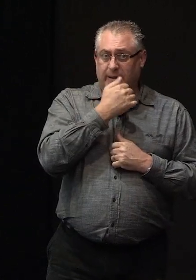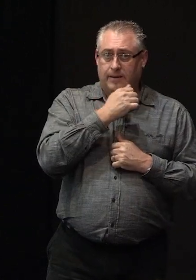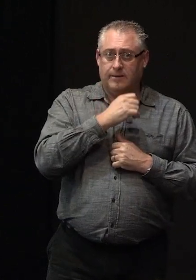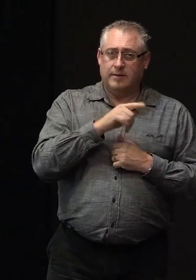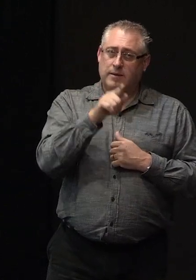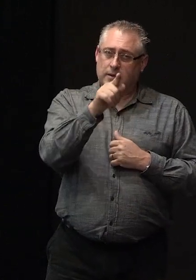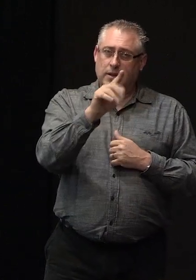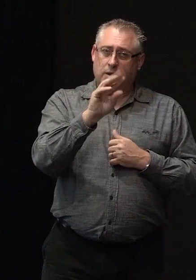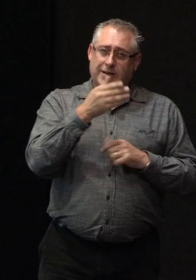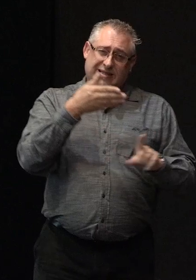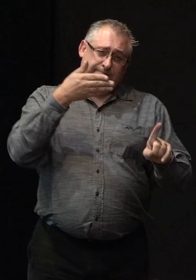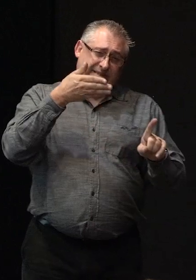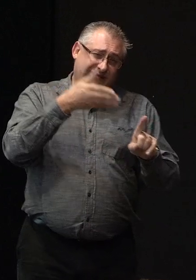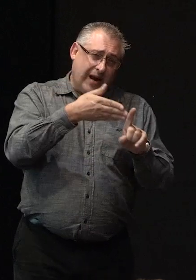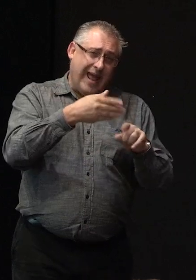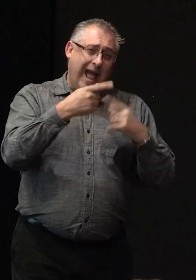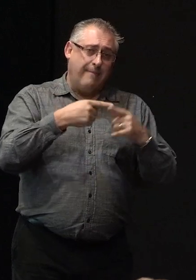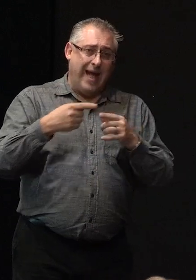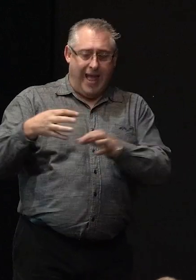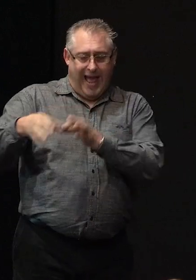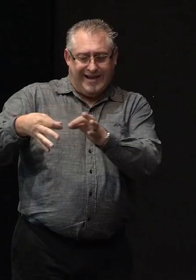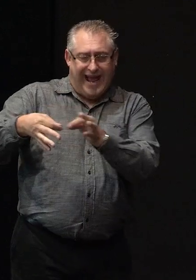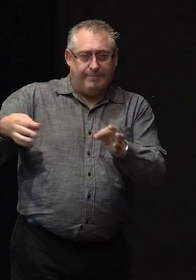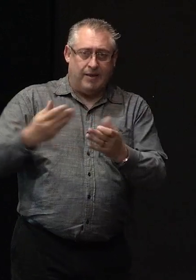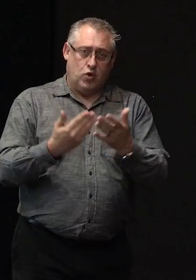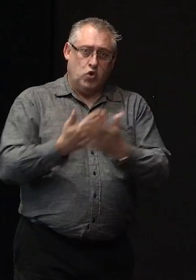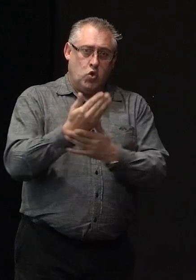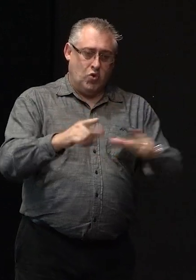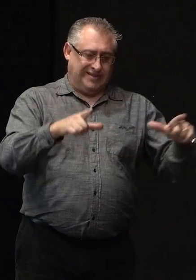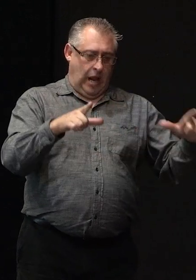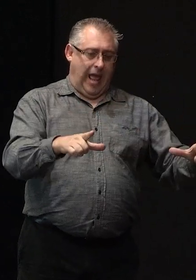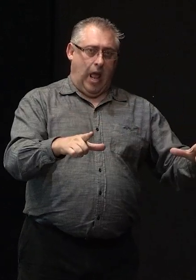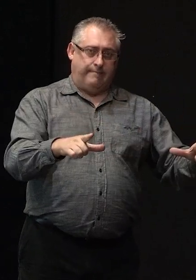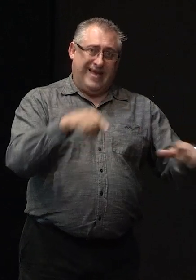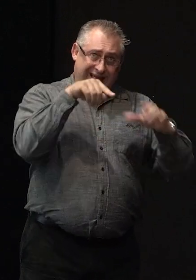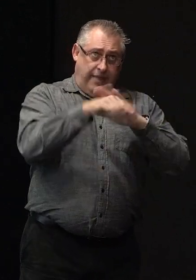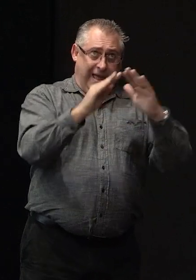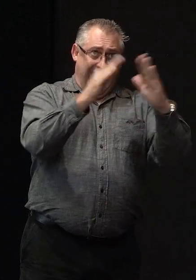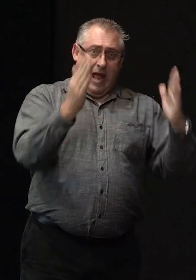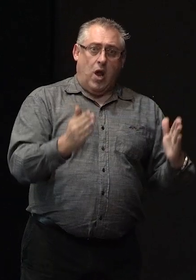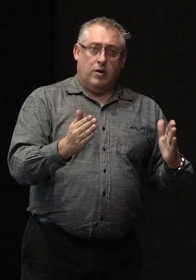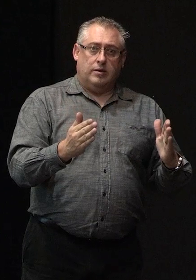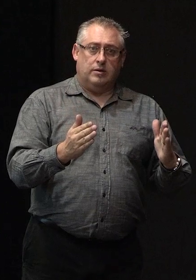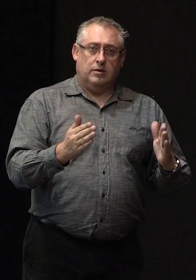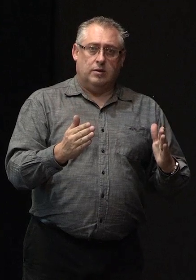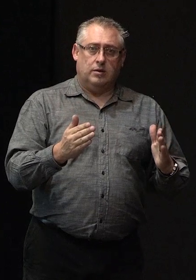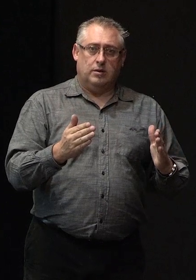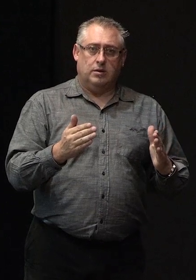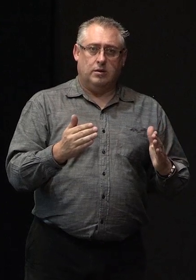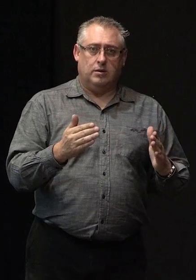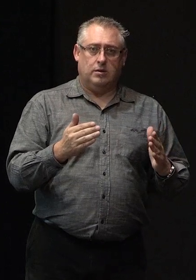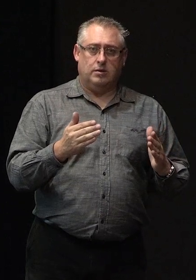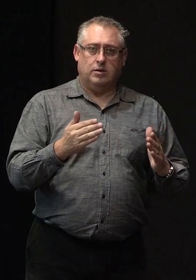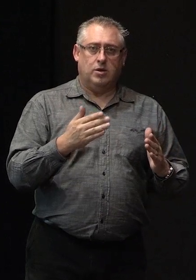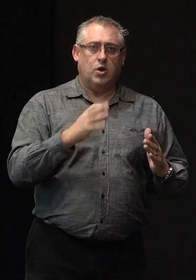specifically about the attachment of the new slab within the dwelling because I'm not going to be a case where